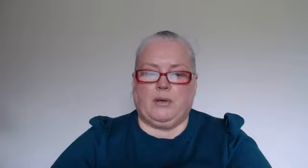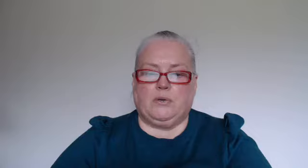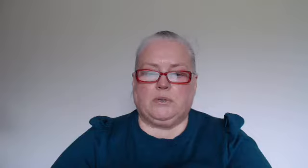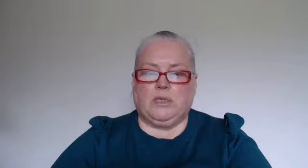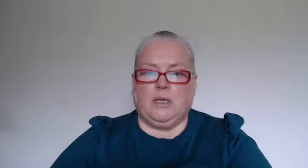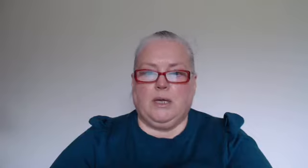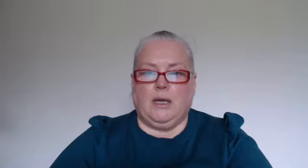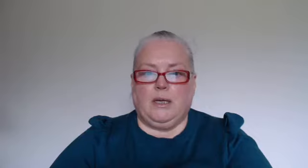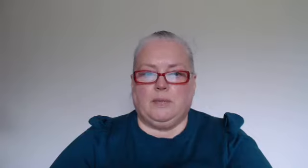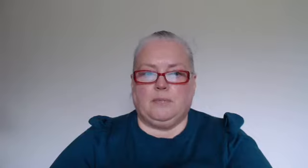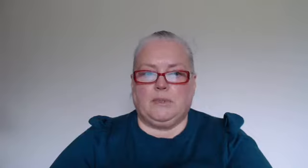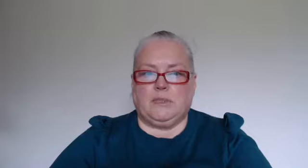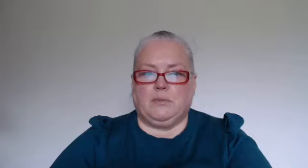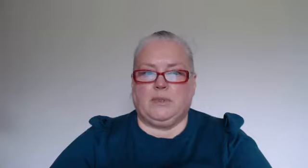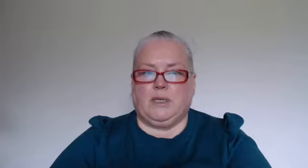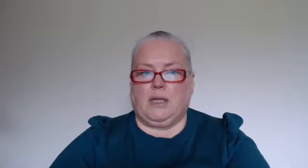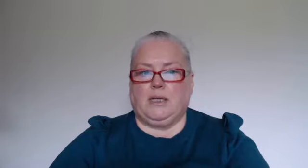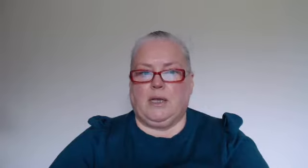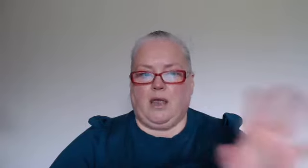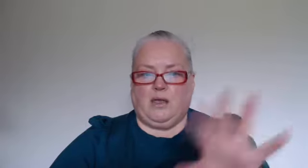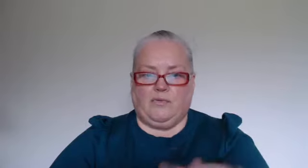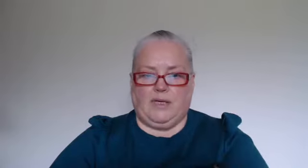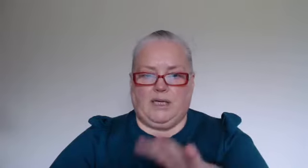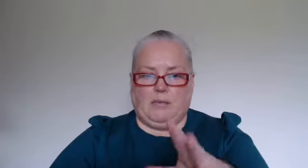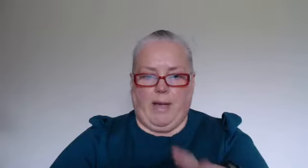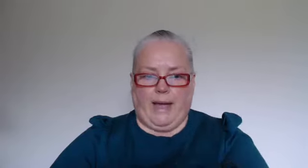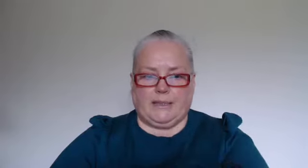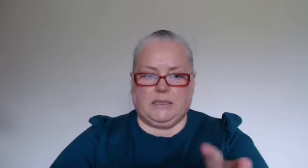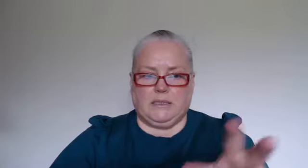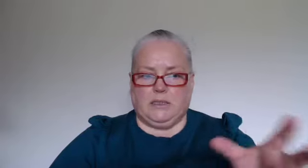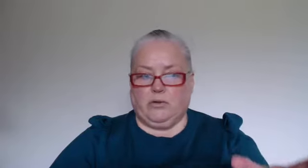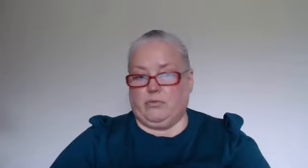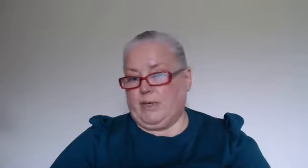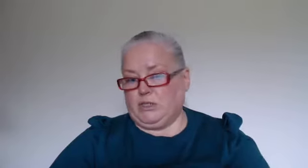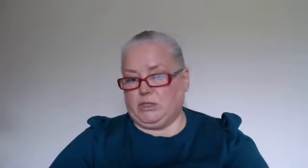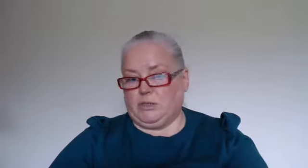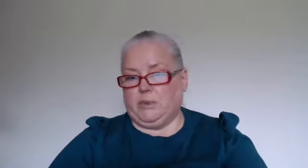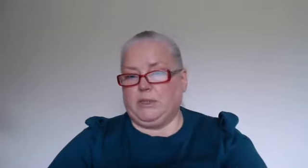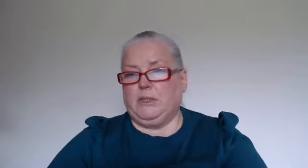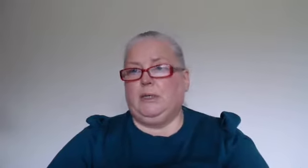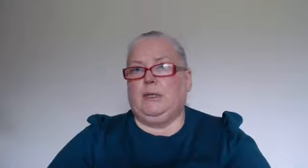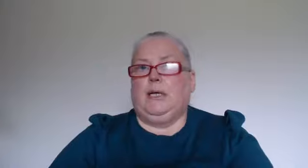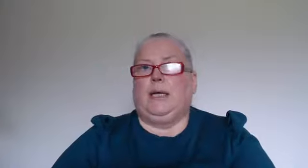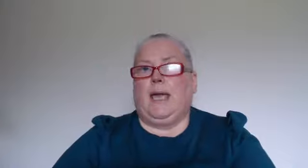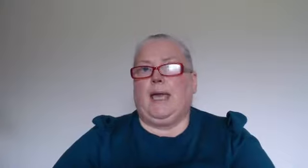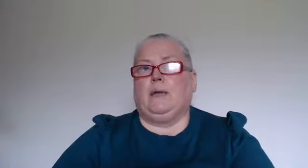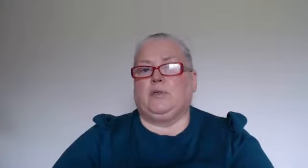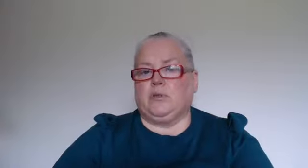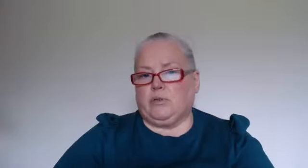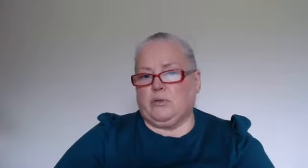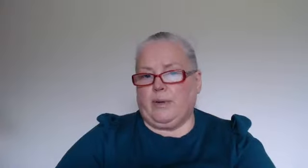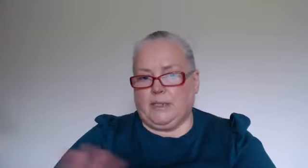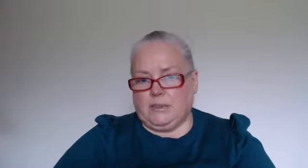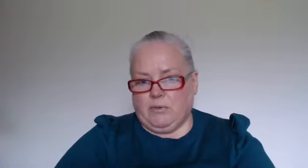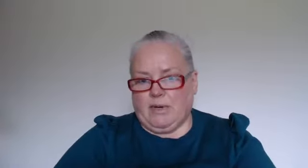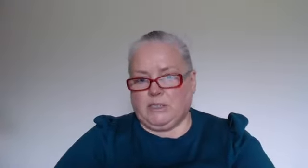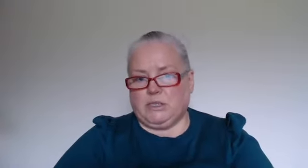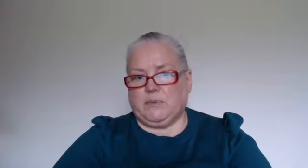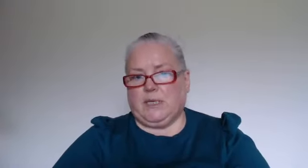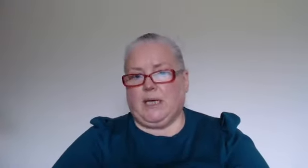something that can negatively impact your relationship. Again I'm going to talk about intimate relationships again